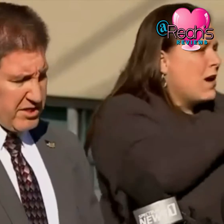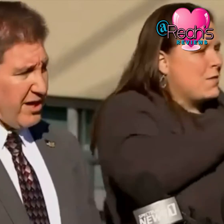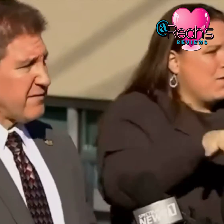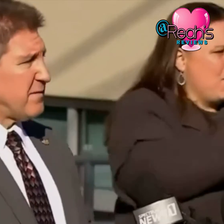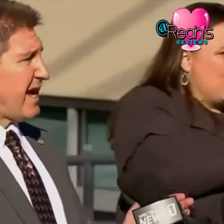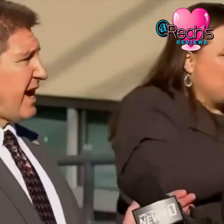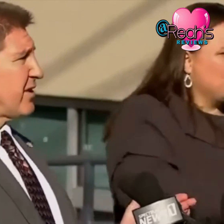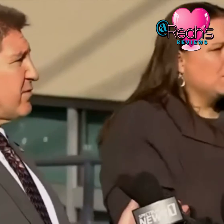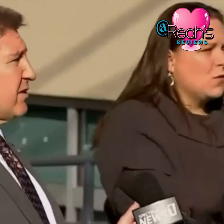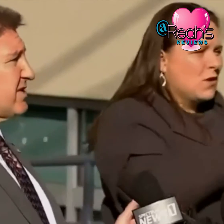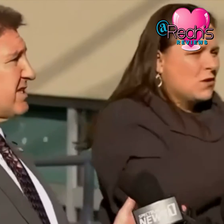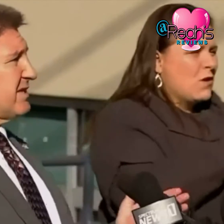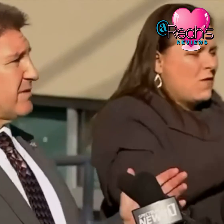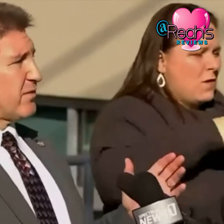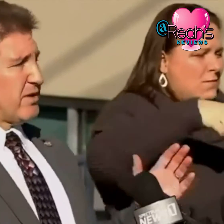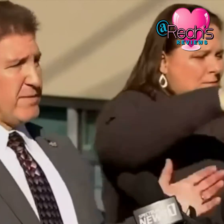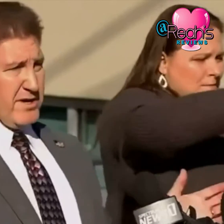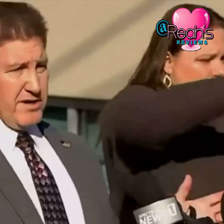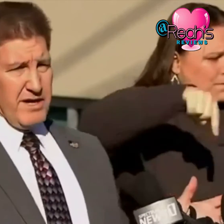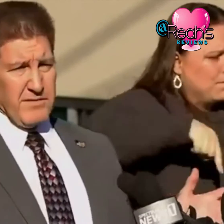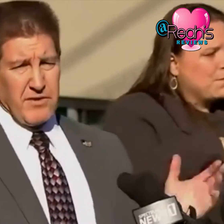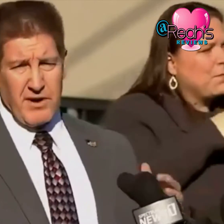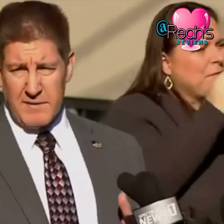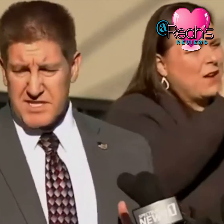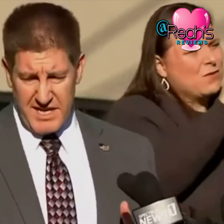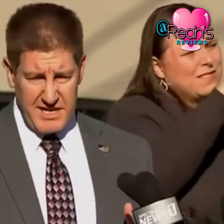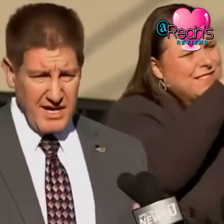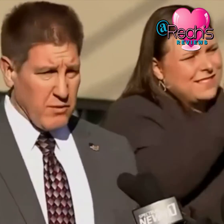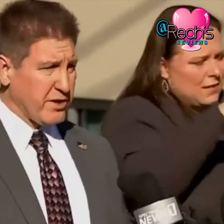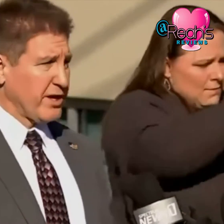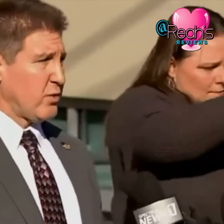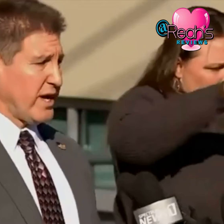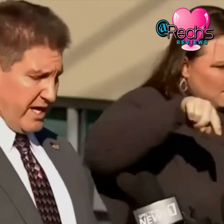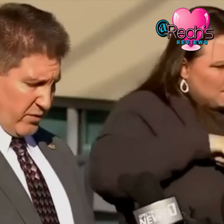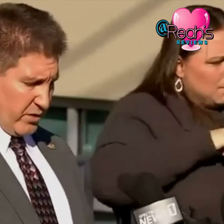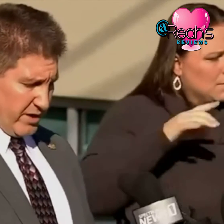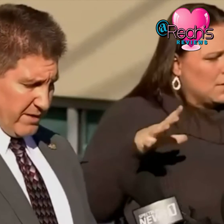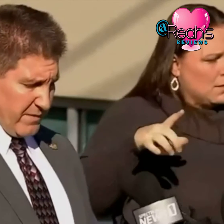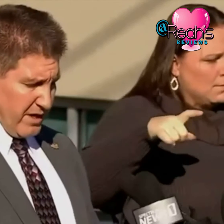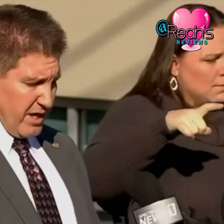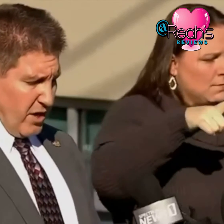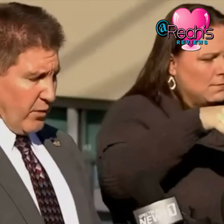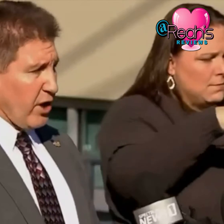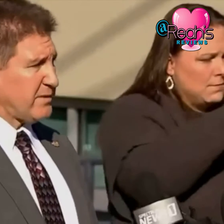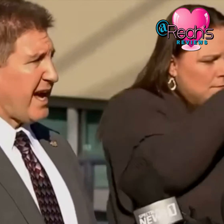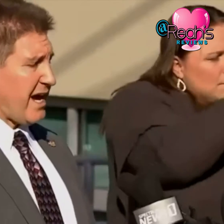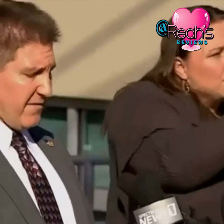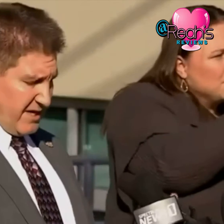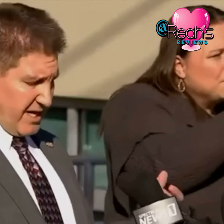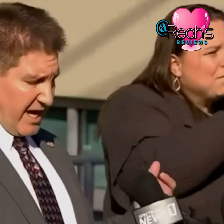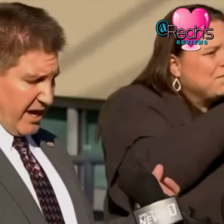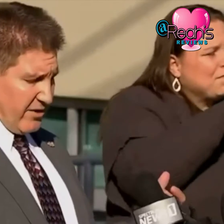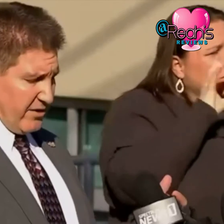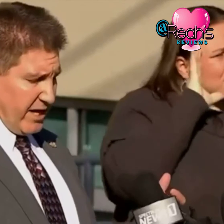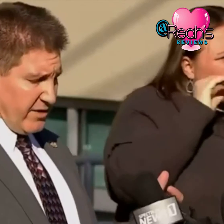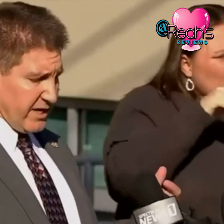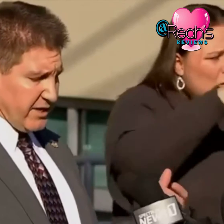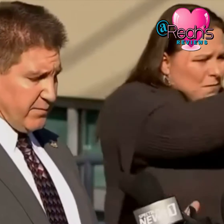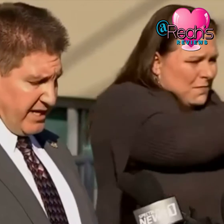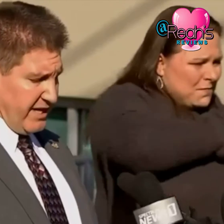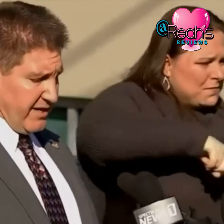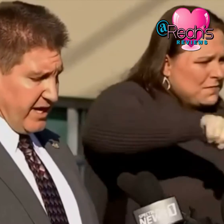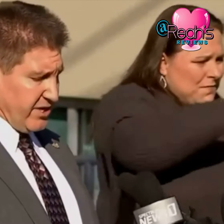we are starting from the outermost perimeter of the crime scene and working our way inward we hope to have the outer